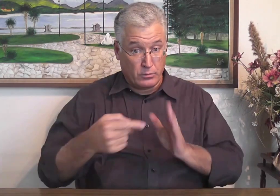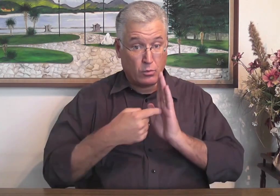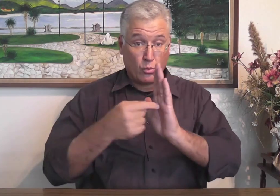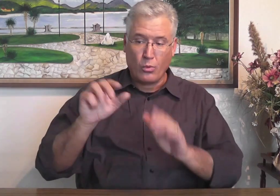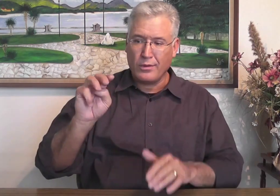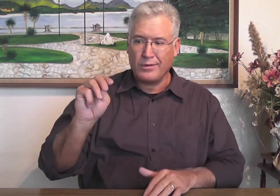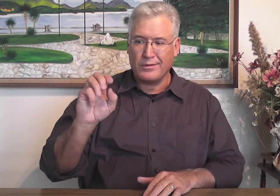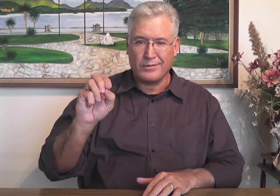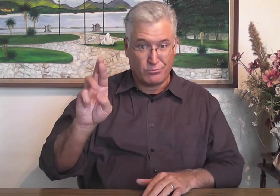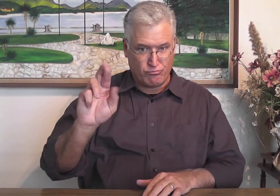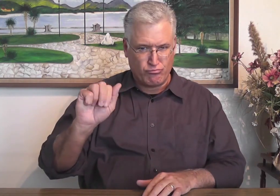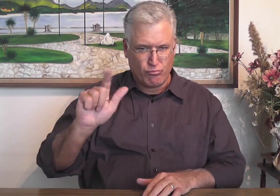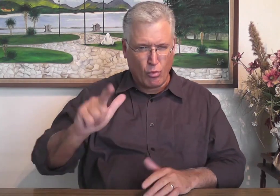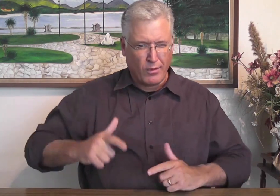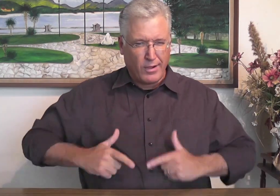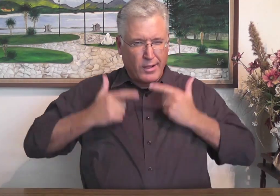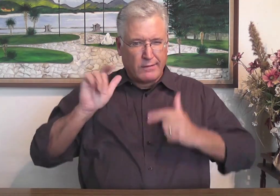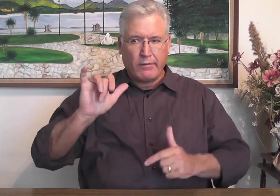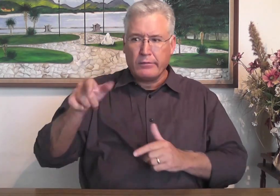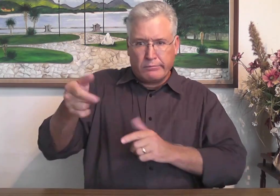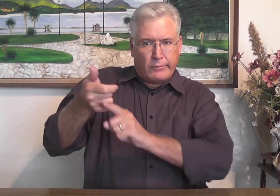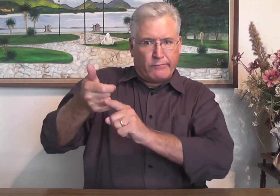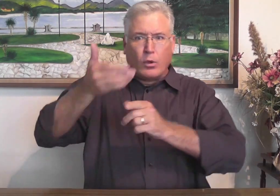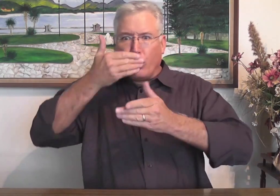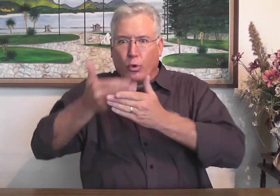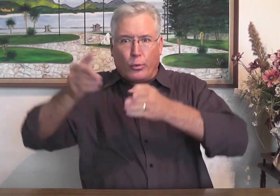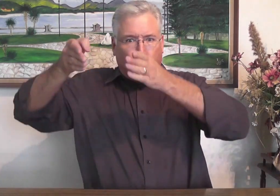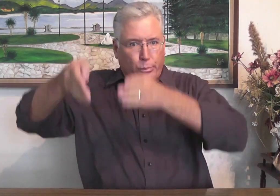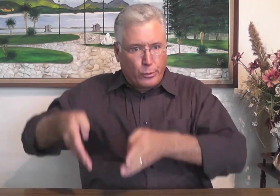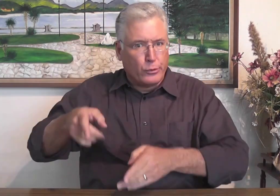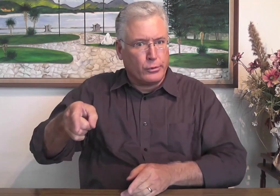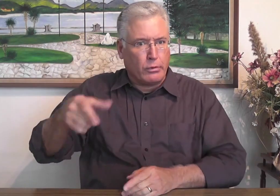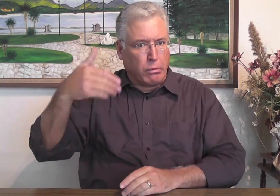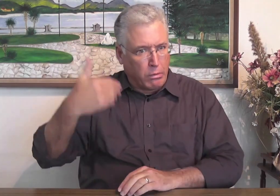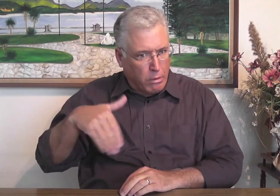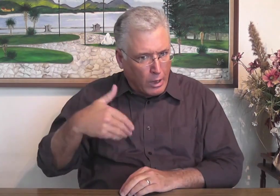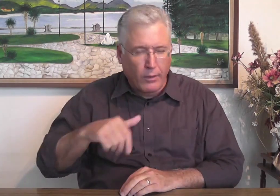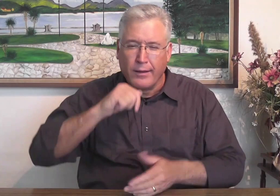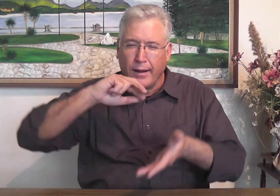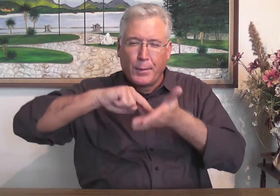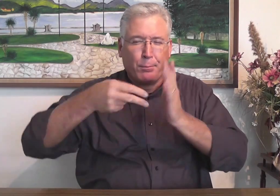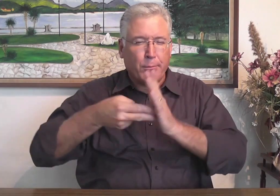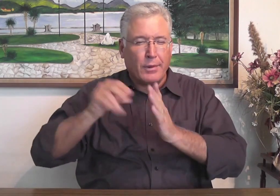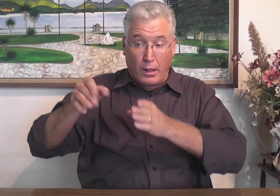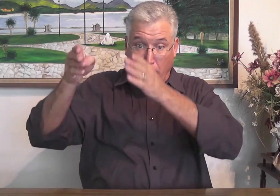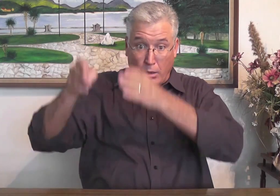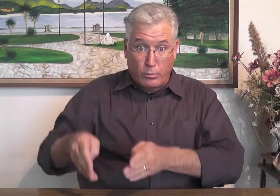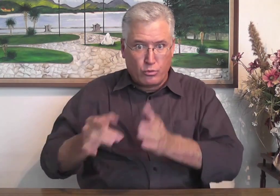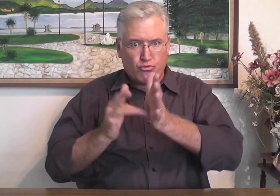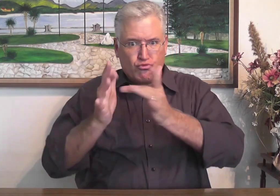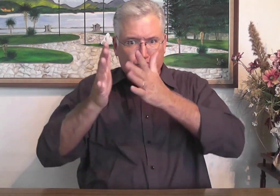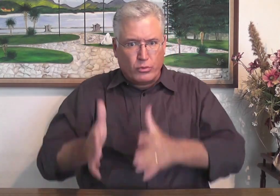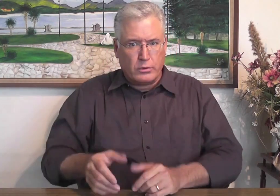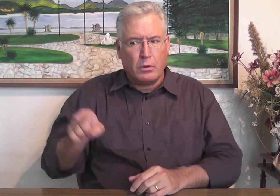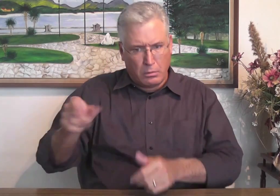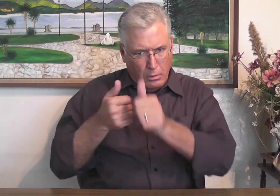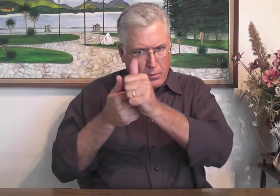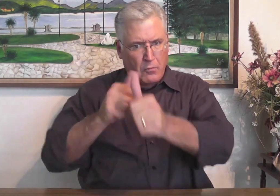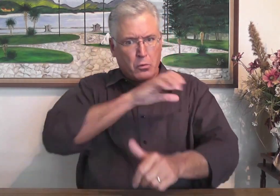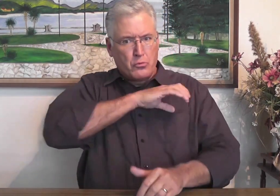A person shows moral life. You know, they are a good person, do good things, and that means they're a